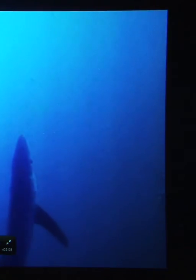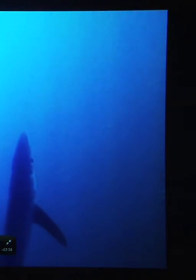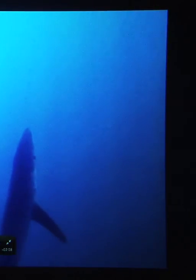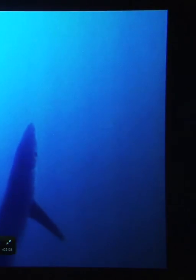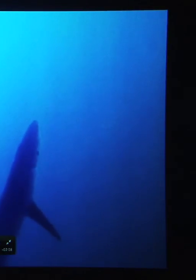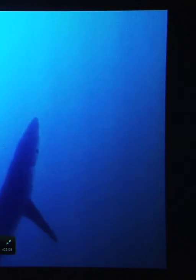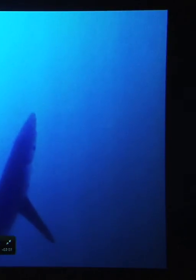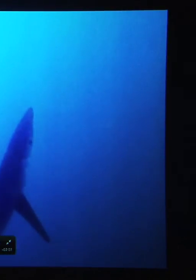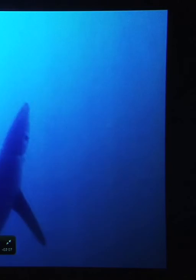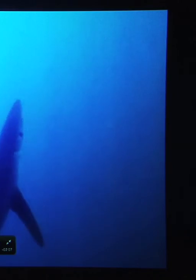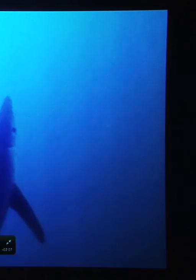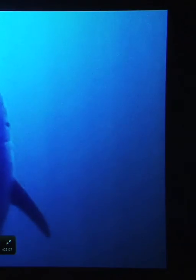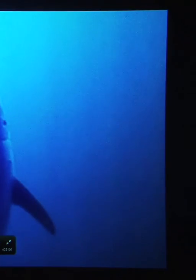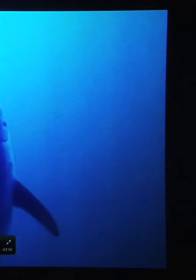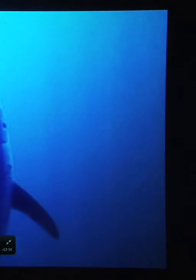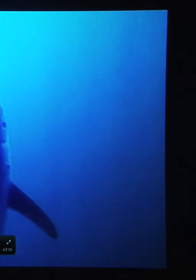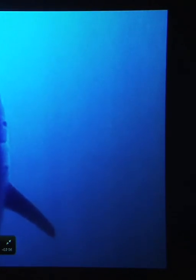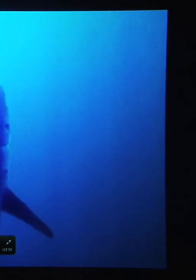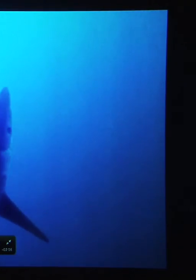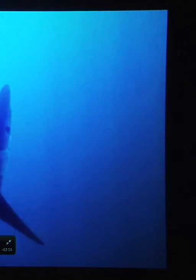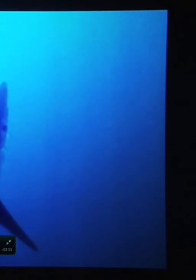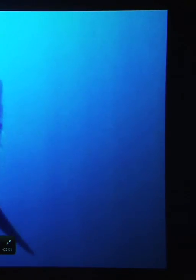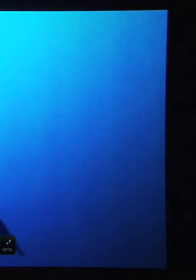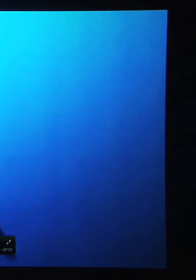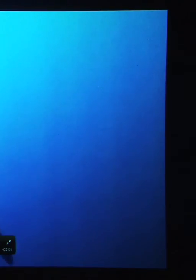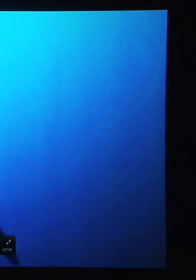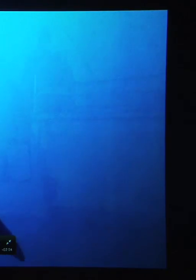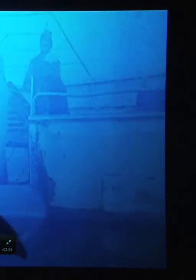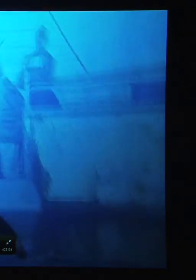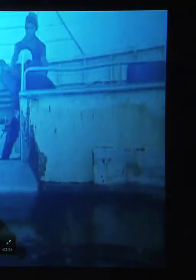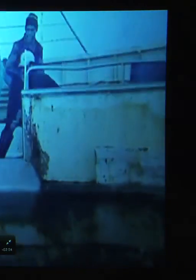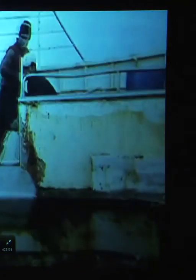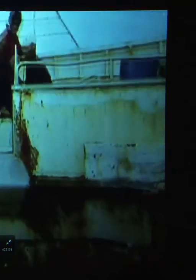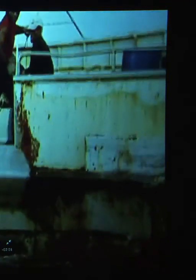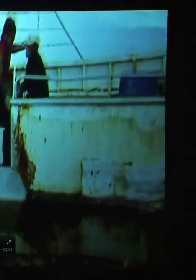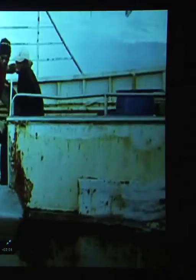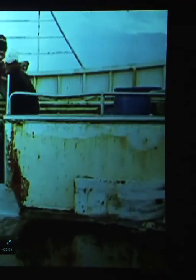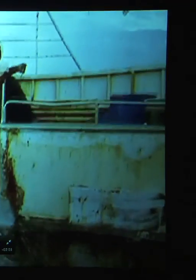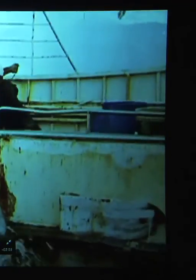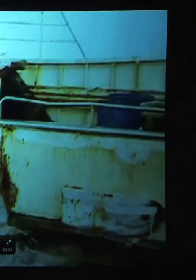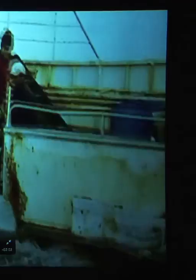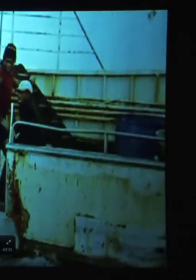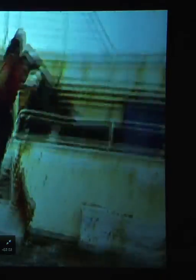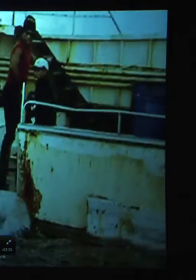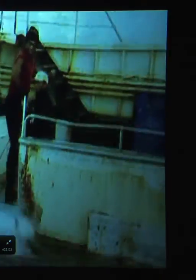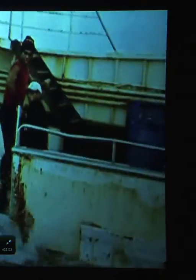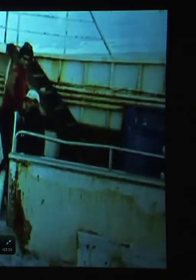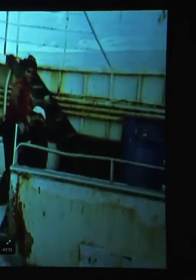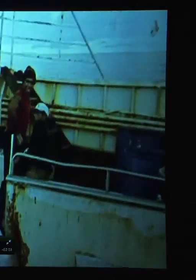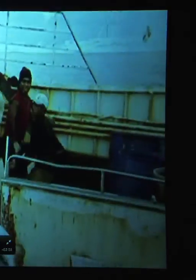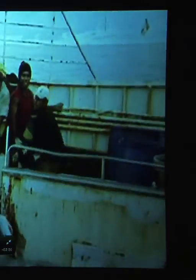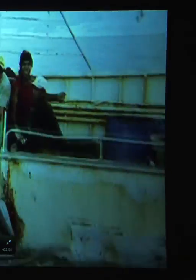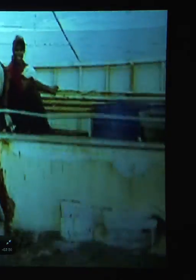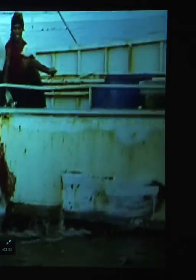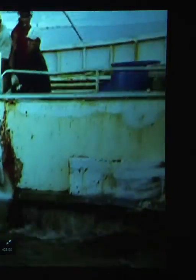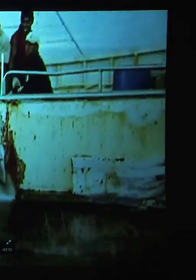with the full implications of population collapses yet to be felt. Today sharks are being targeted by fisheries all over